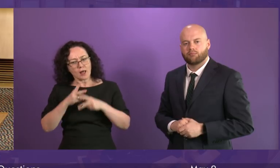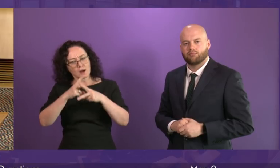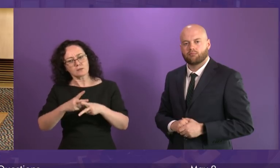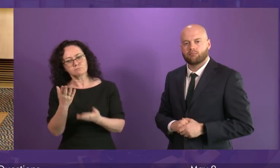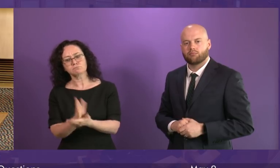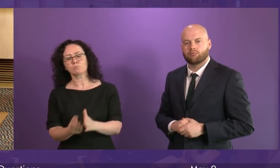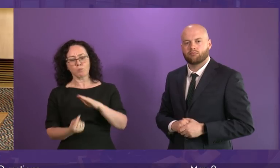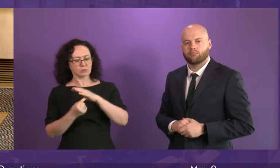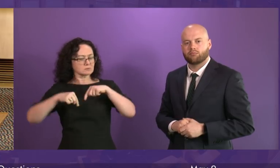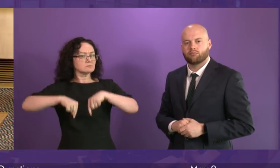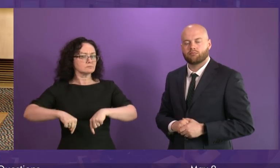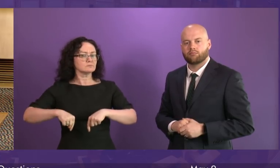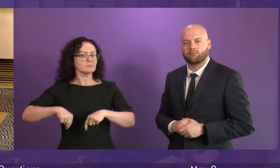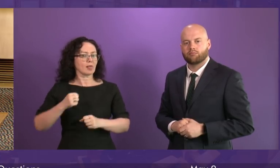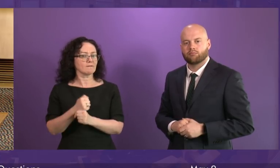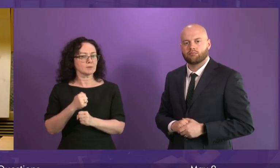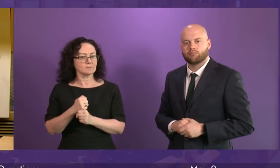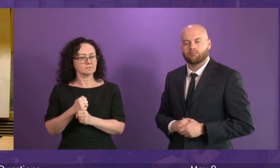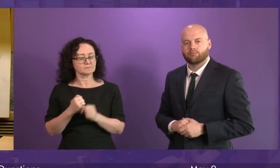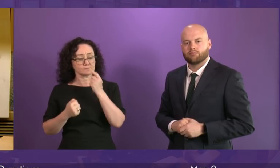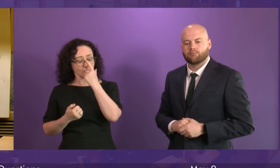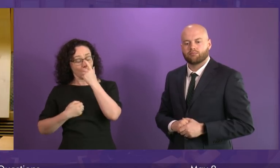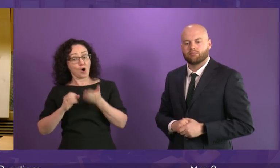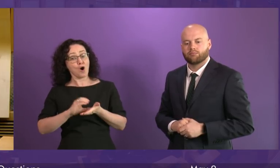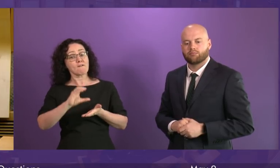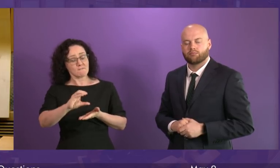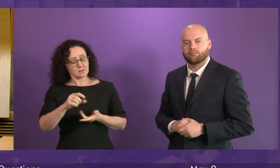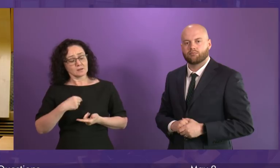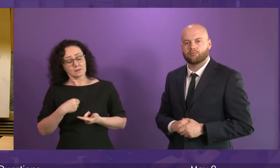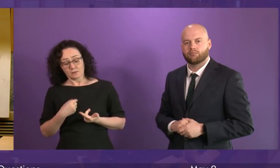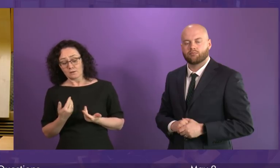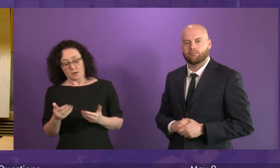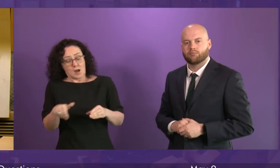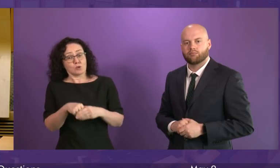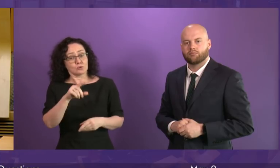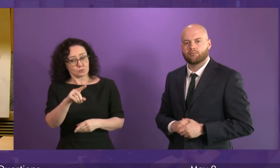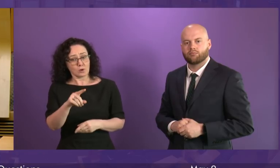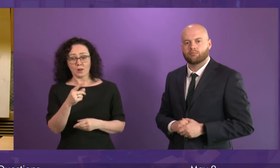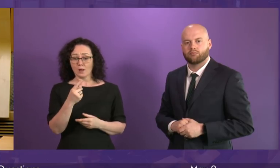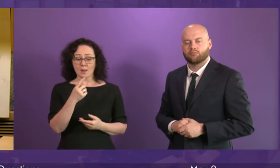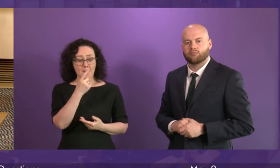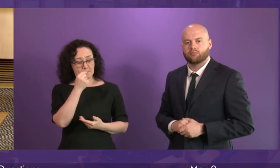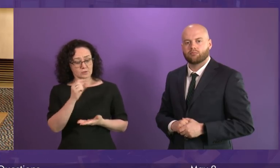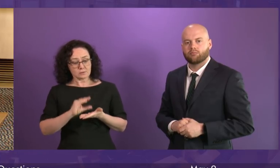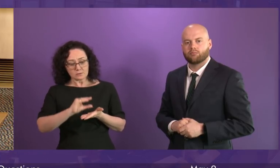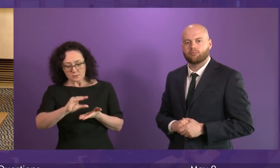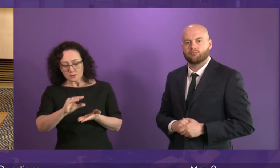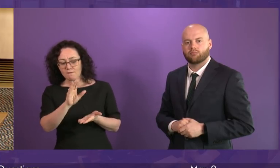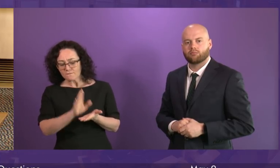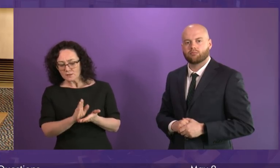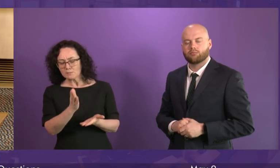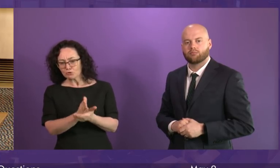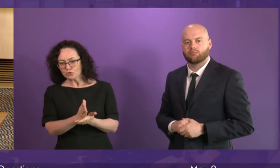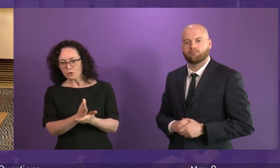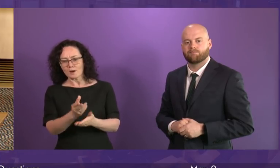local authorities includes money to allow fair funding rates for private sector local authorities so that fair wages can be paid